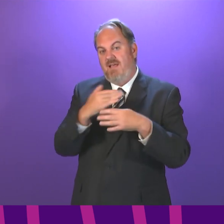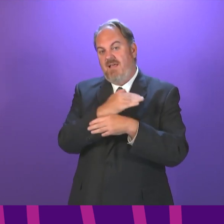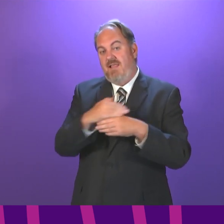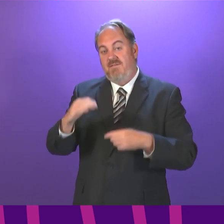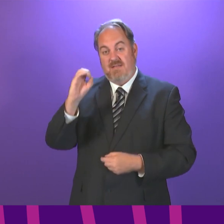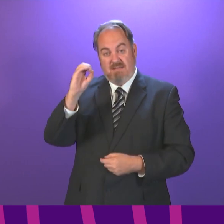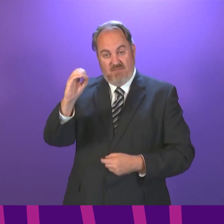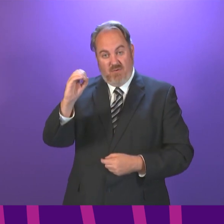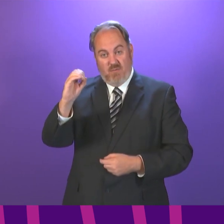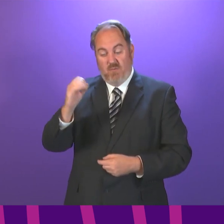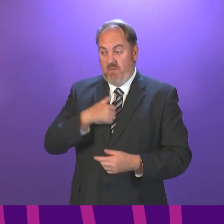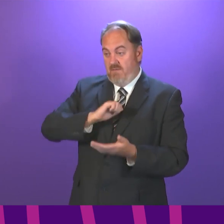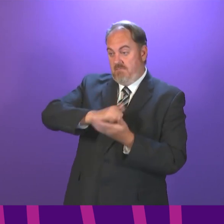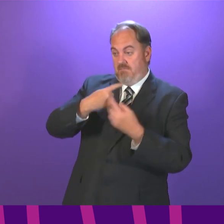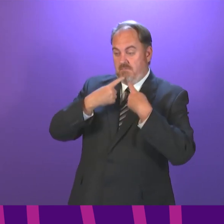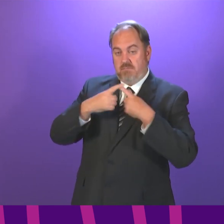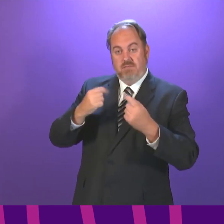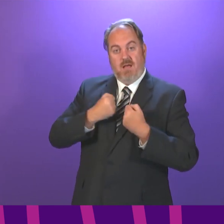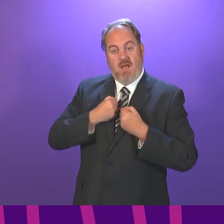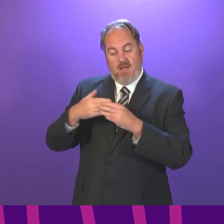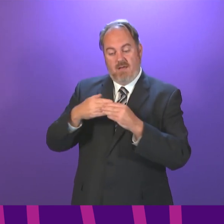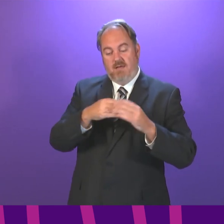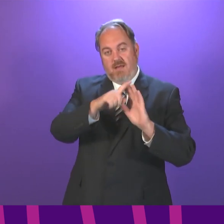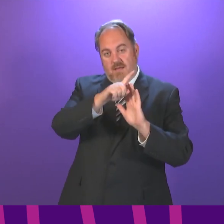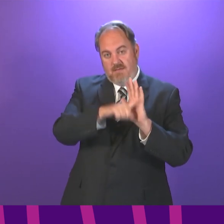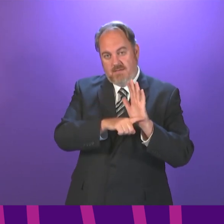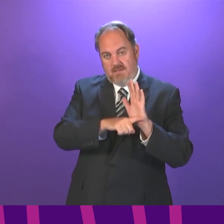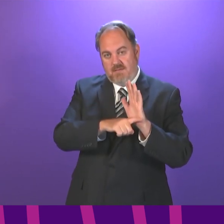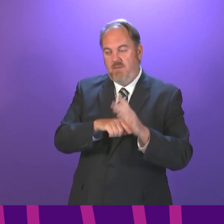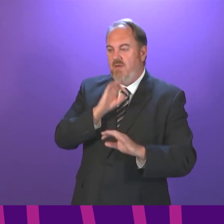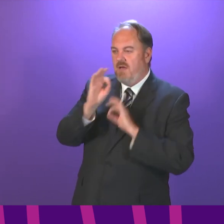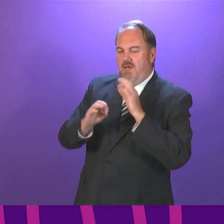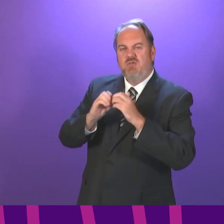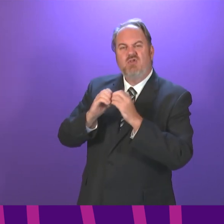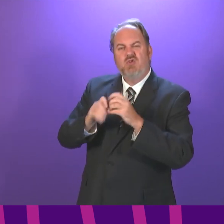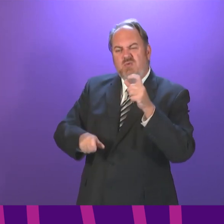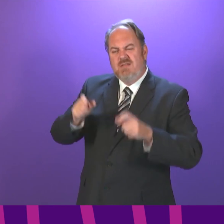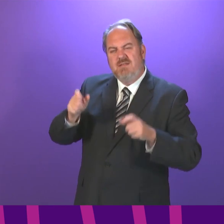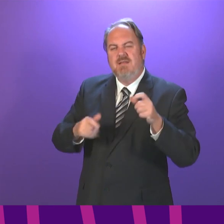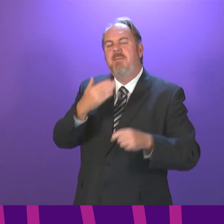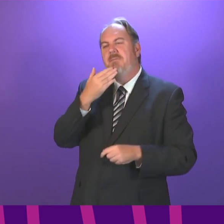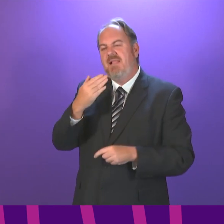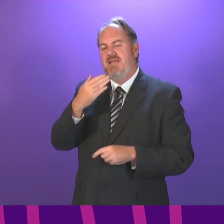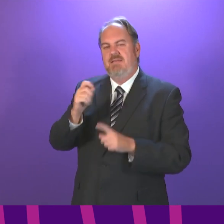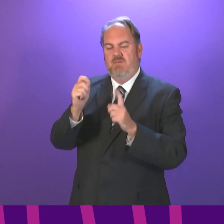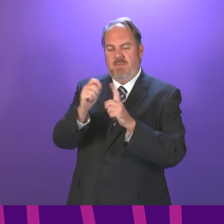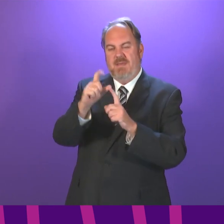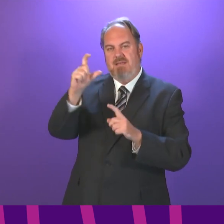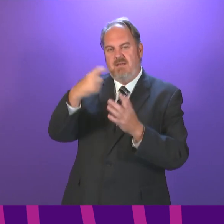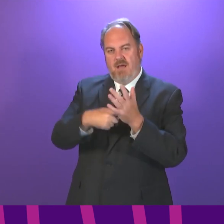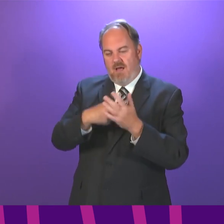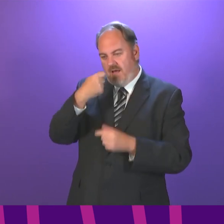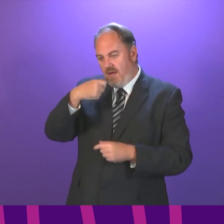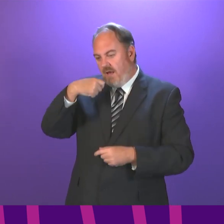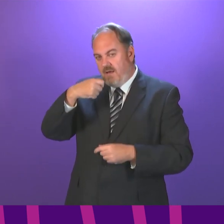colleges has now been published. In addition, students will be encouraged to take a PCR test before any move to term time accommodation